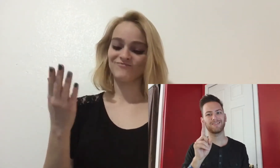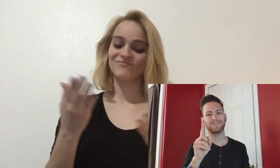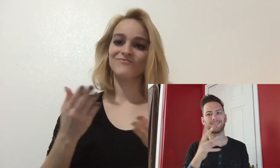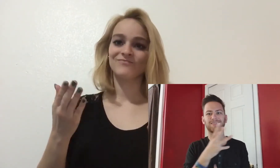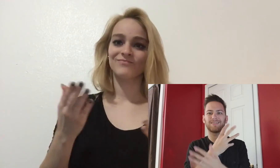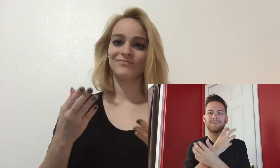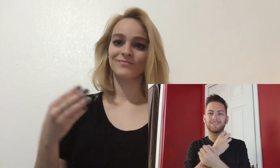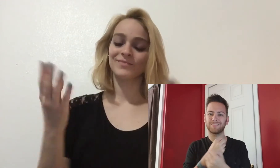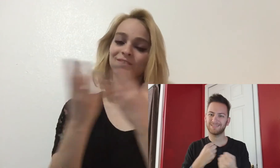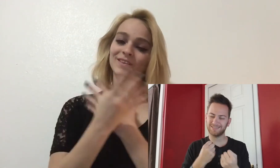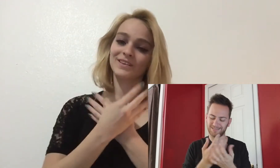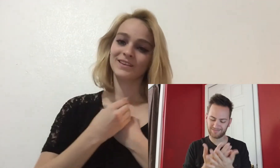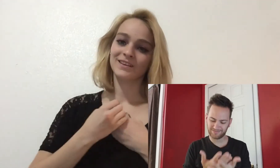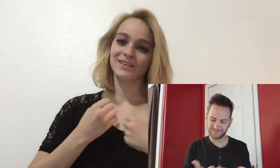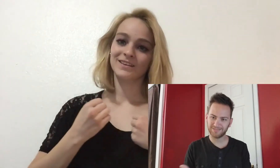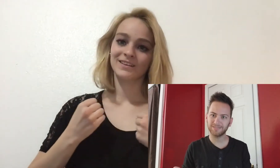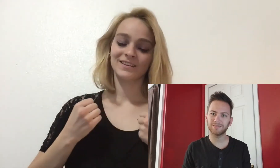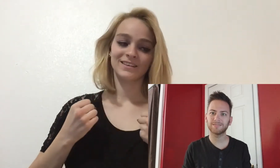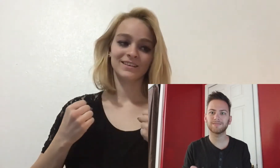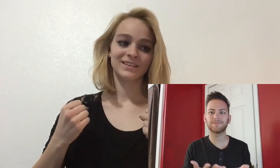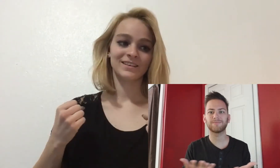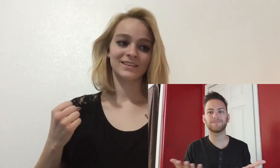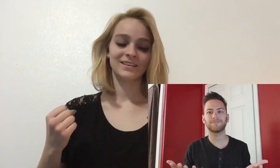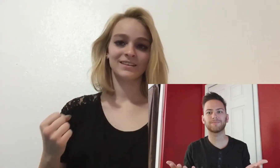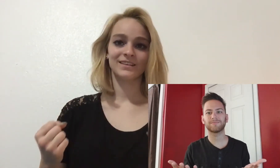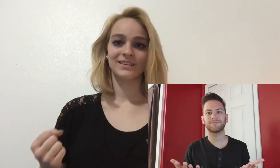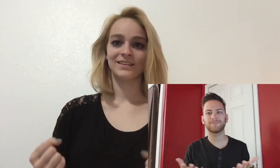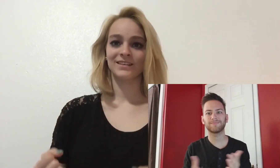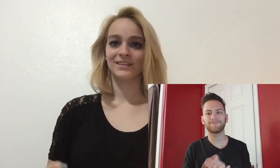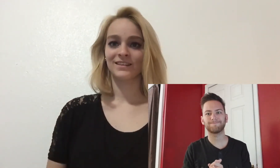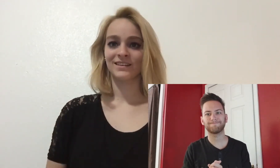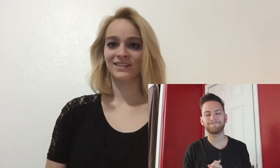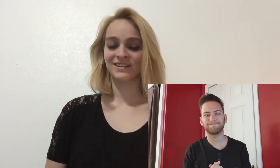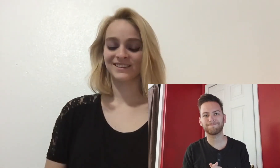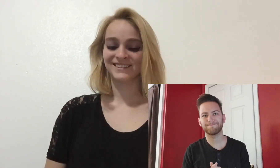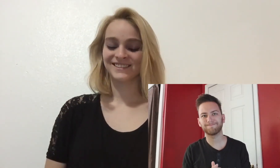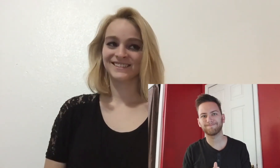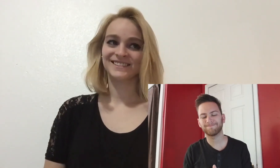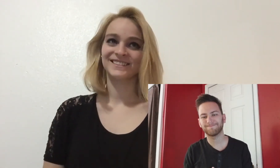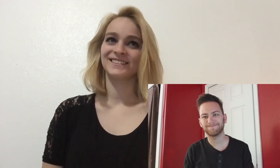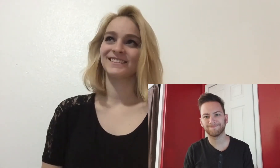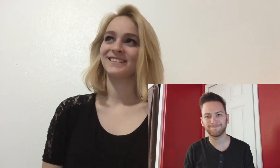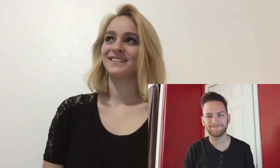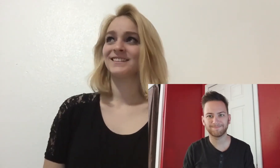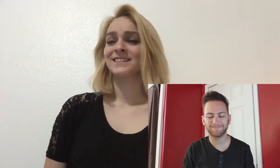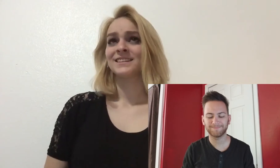you'll find me.